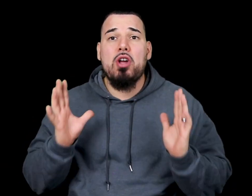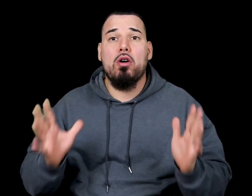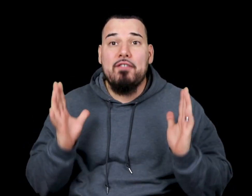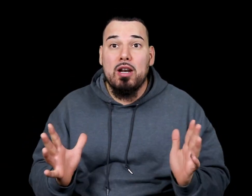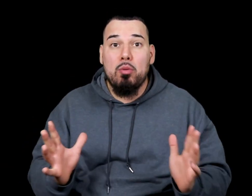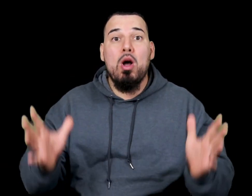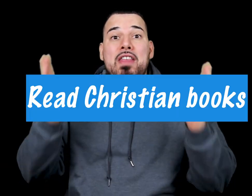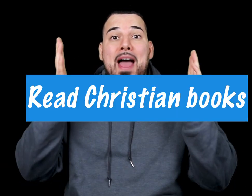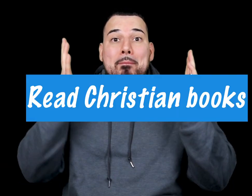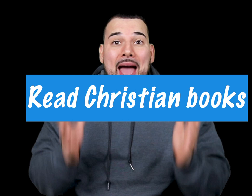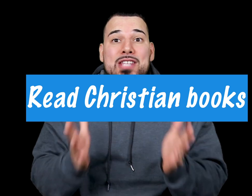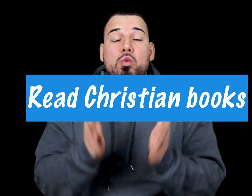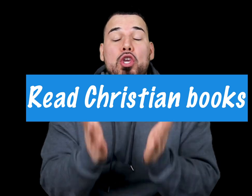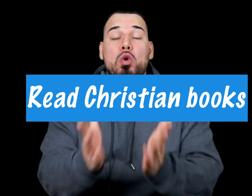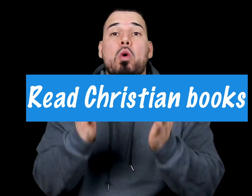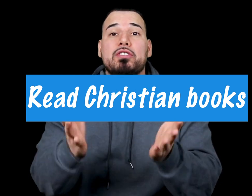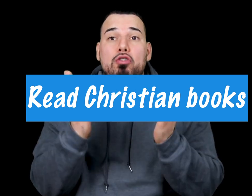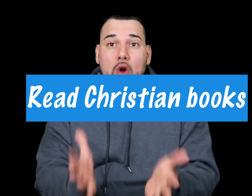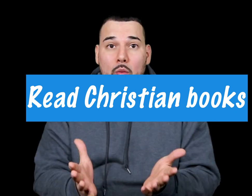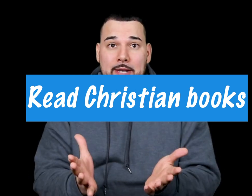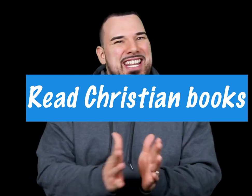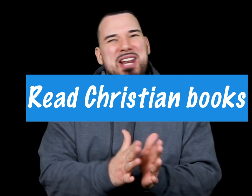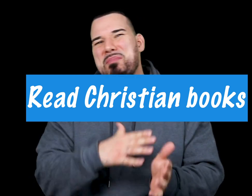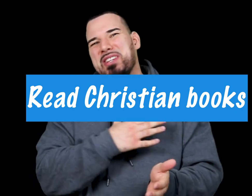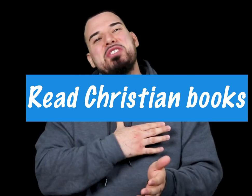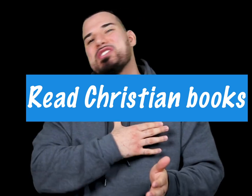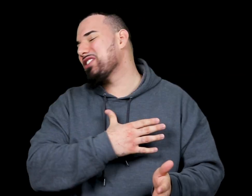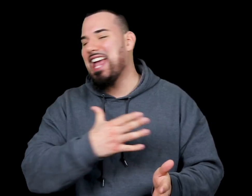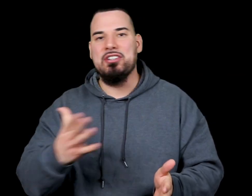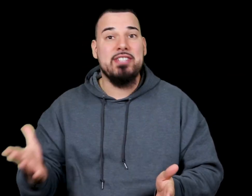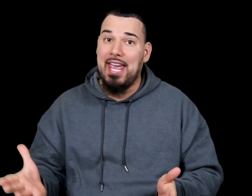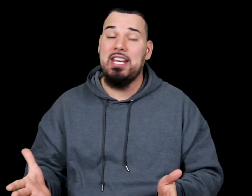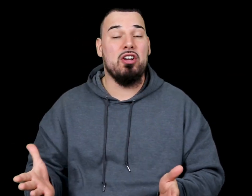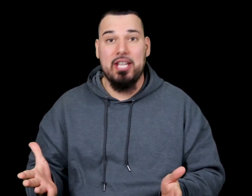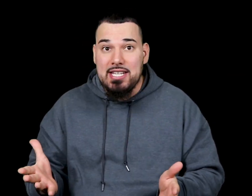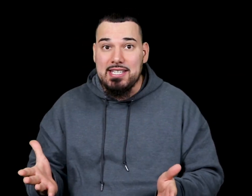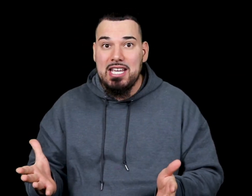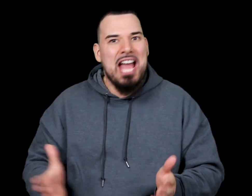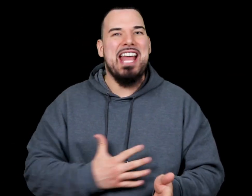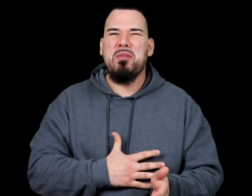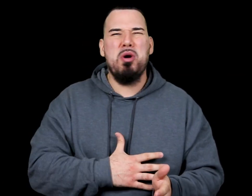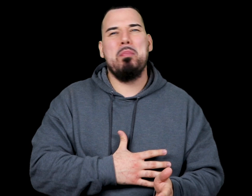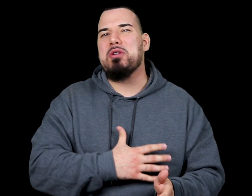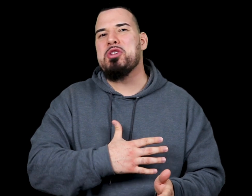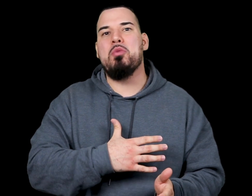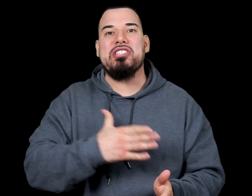are available that match what you want to grow in. Not a book that just looks entertaining or easy. Not a book about someone's